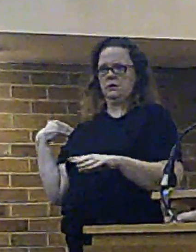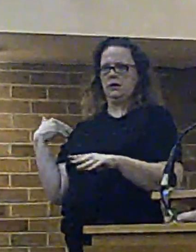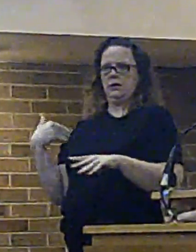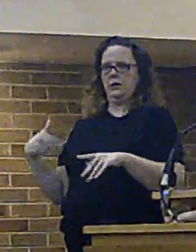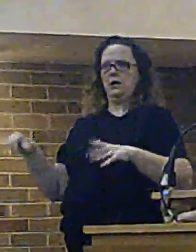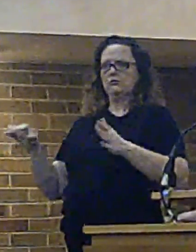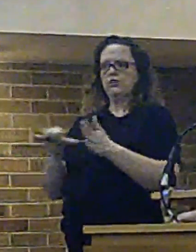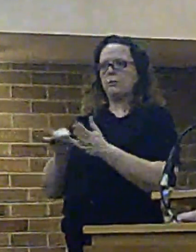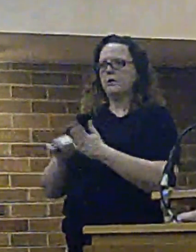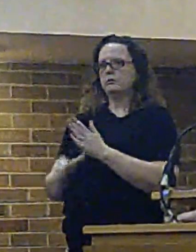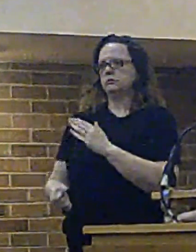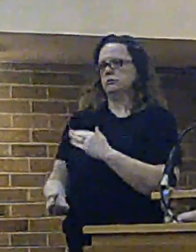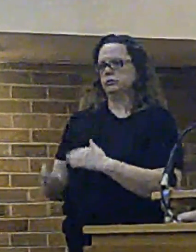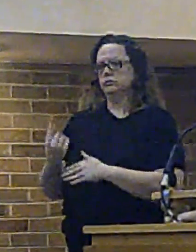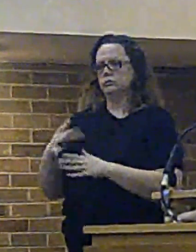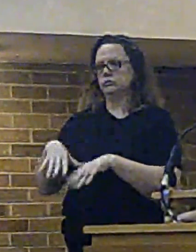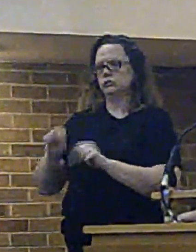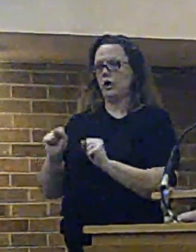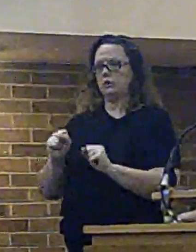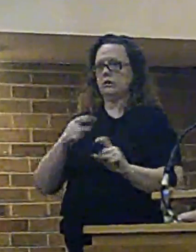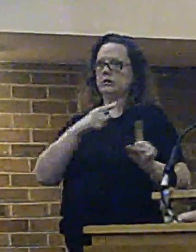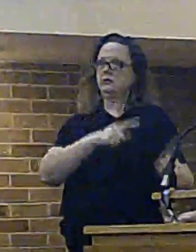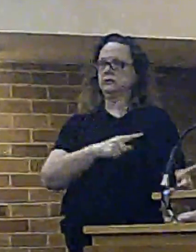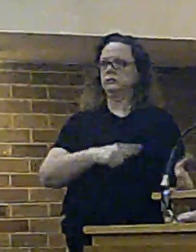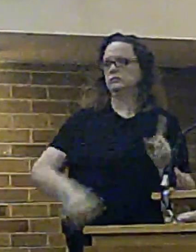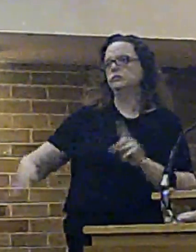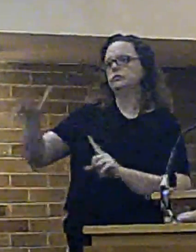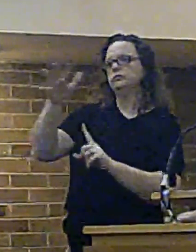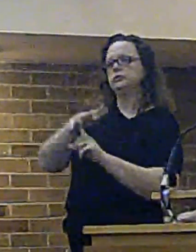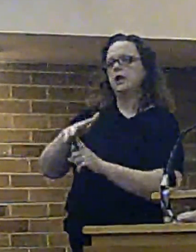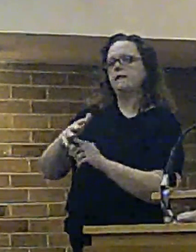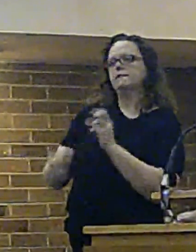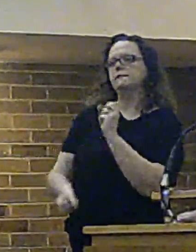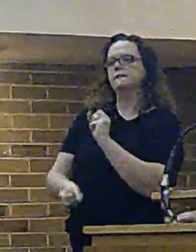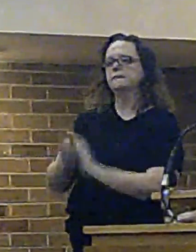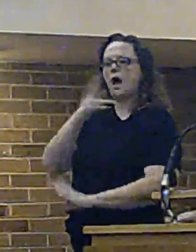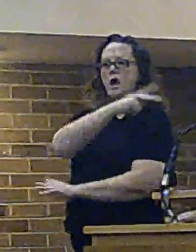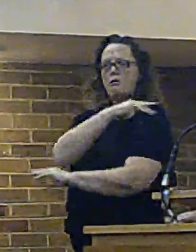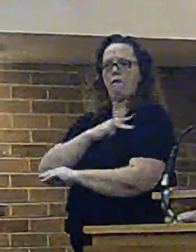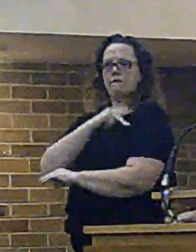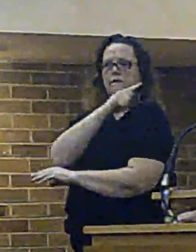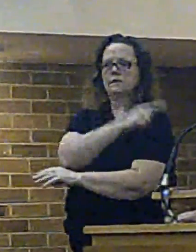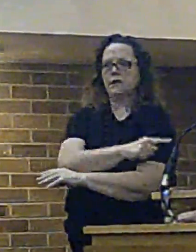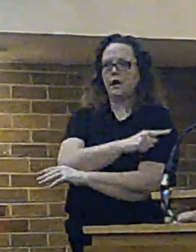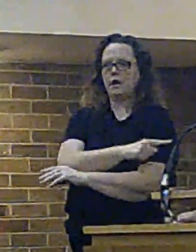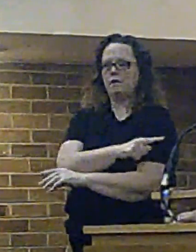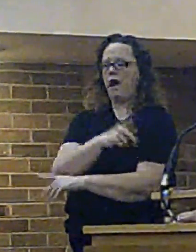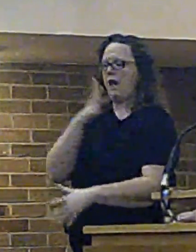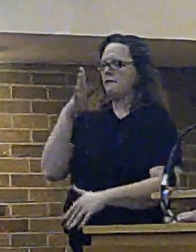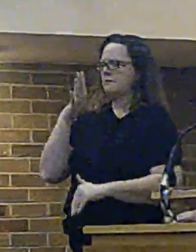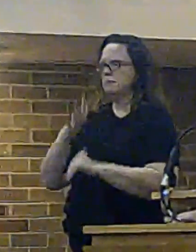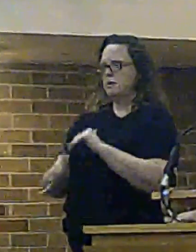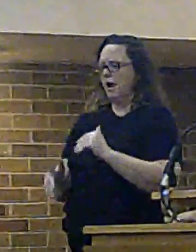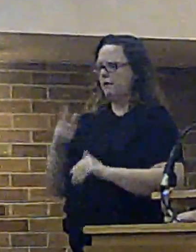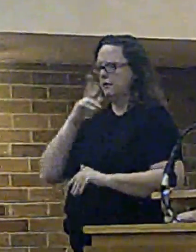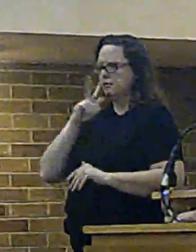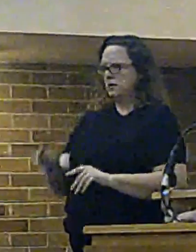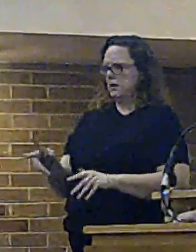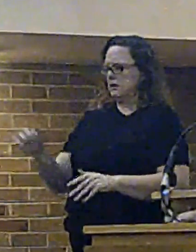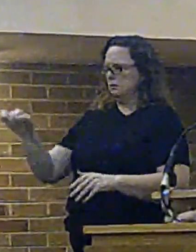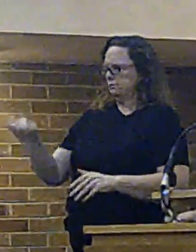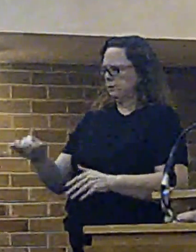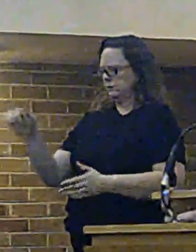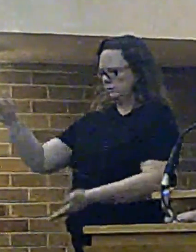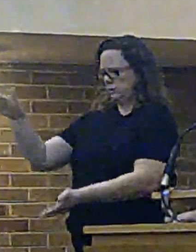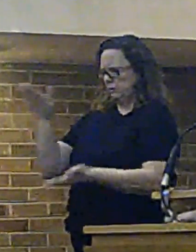roost. In all my time as Chief Fire Officer, I have never presided over a budget that's required me to do anything